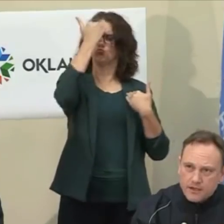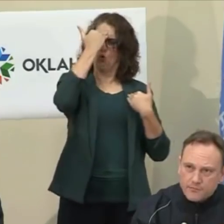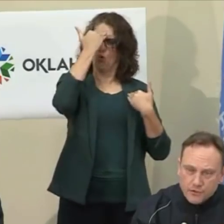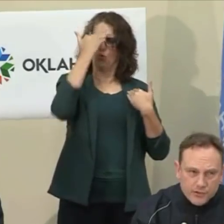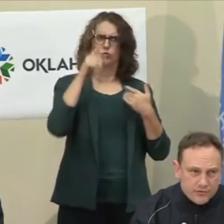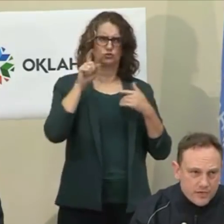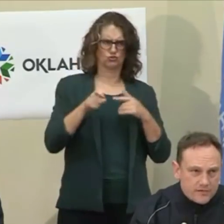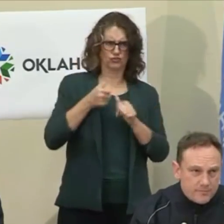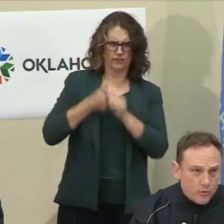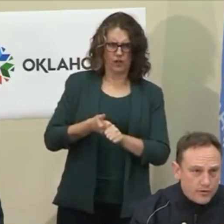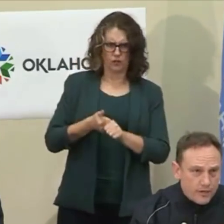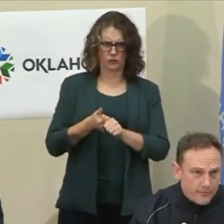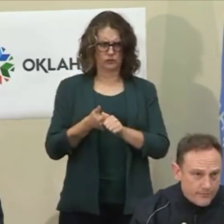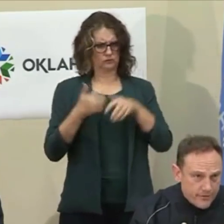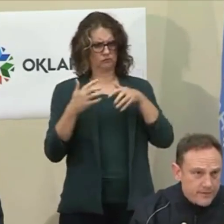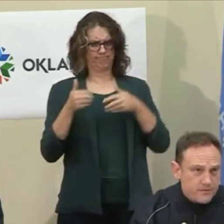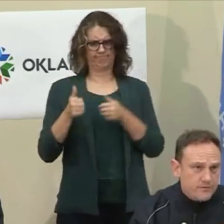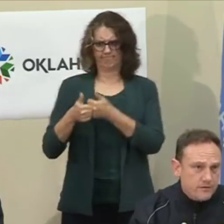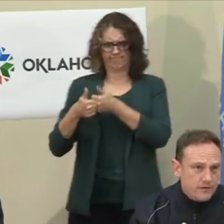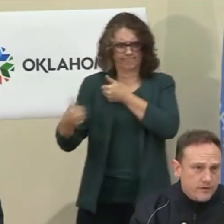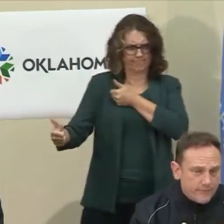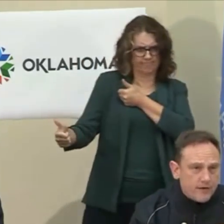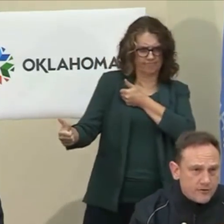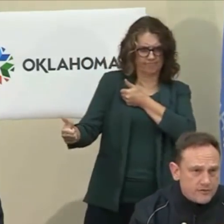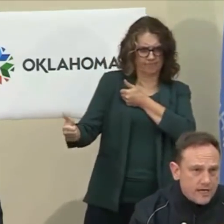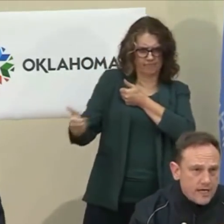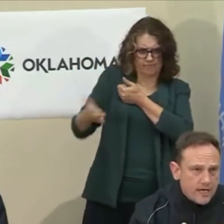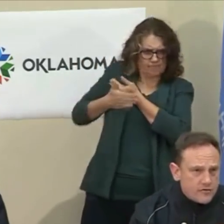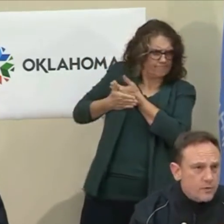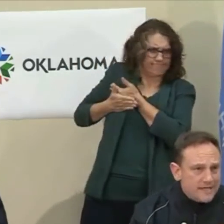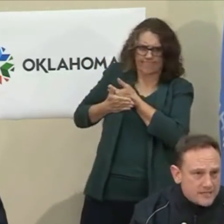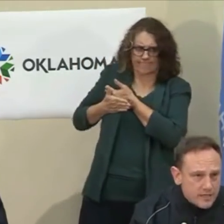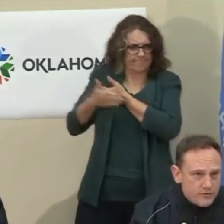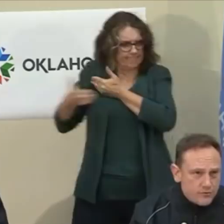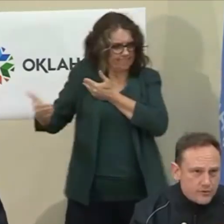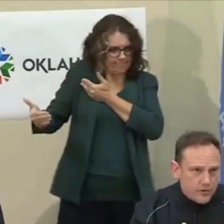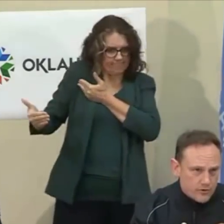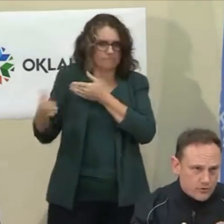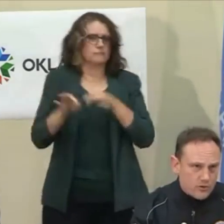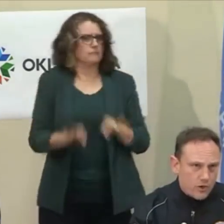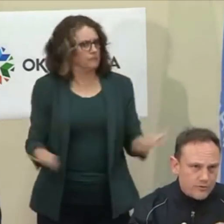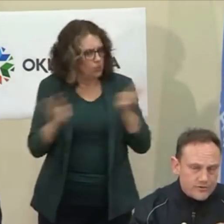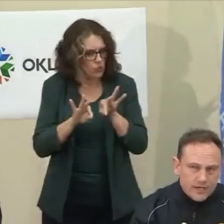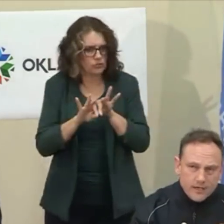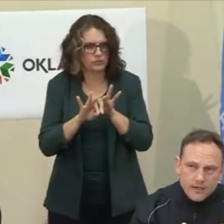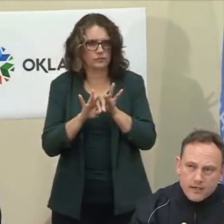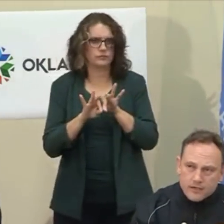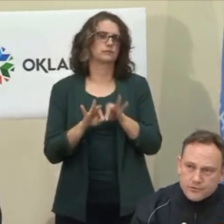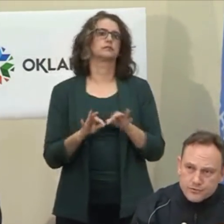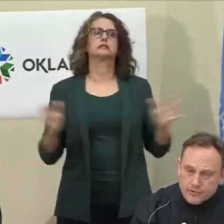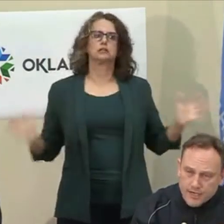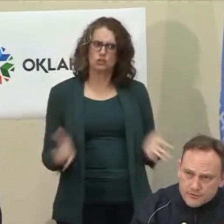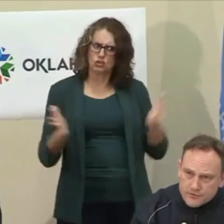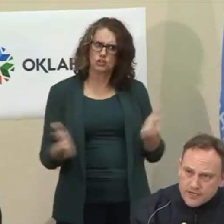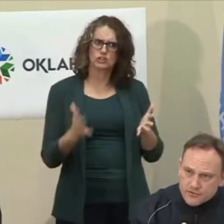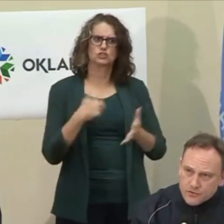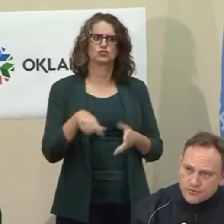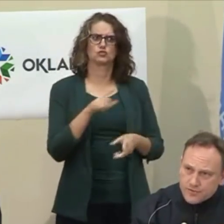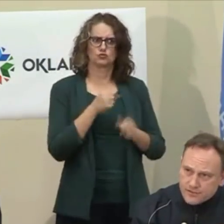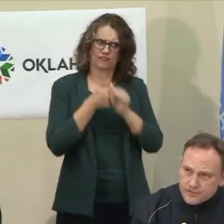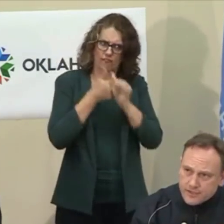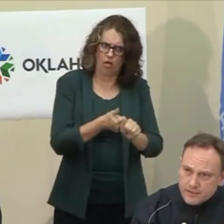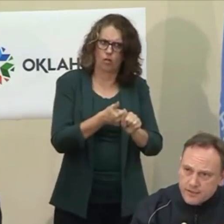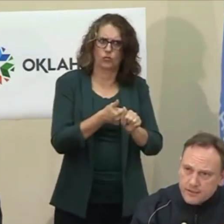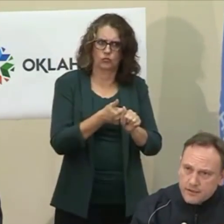of muting transport of this virus. And so we continue to encourage Oklahomans to exercise